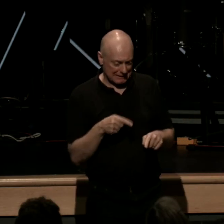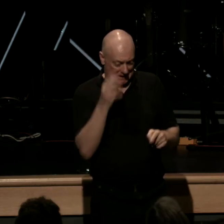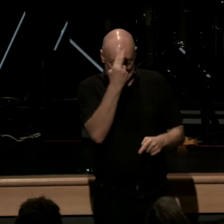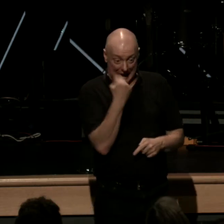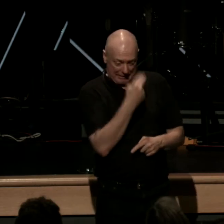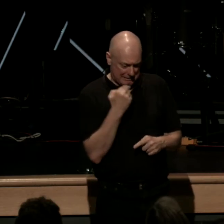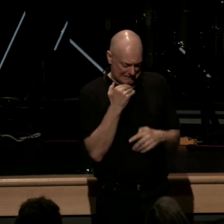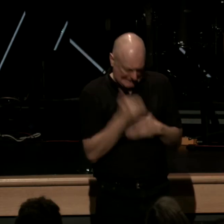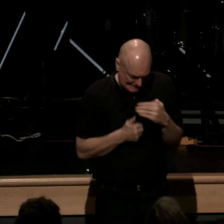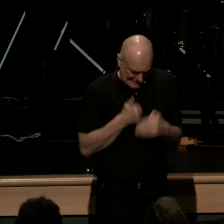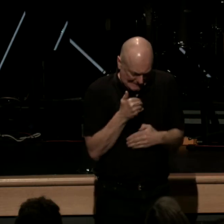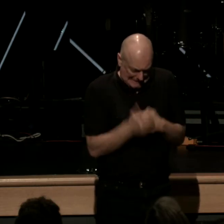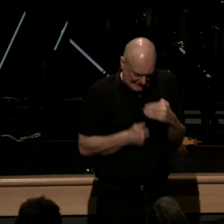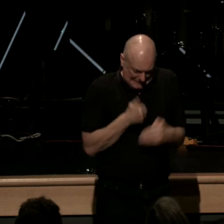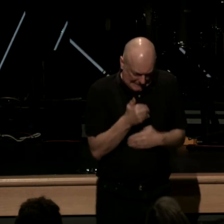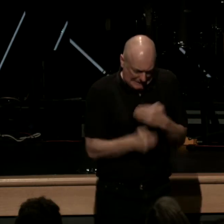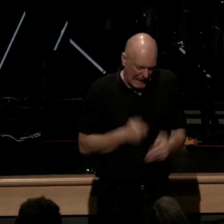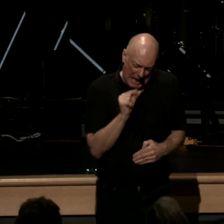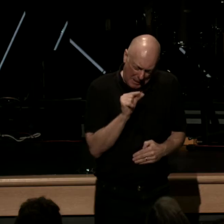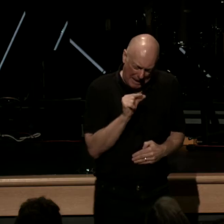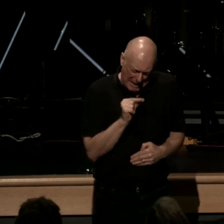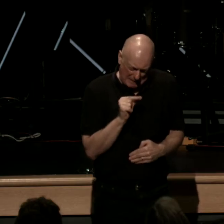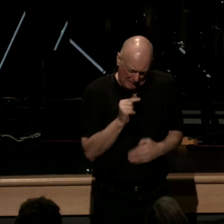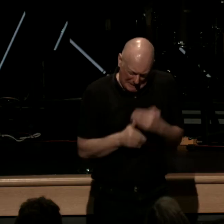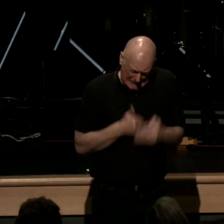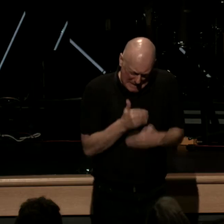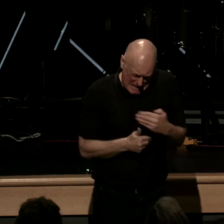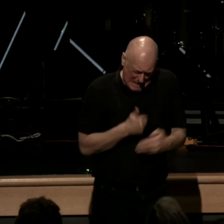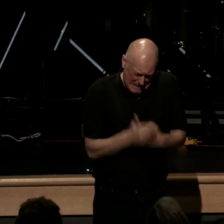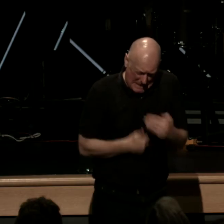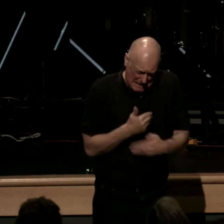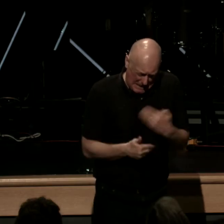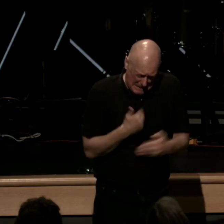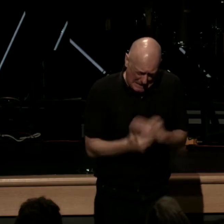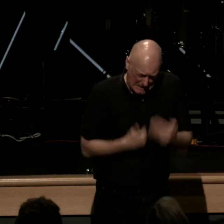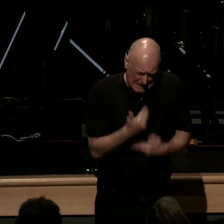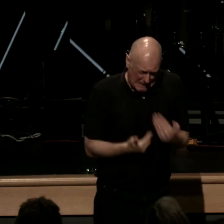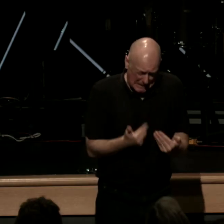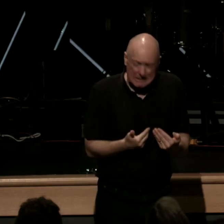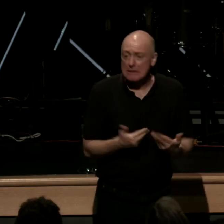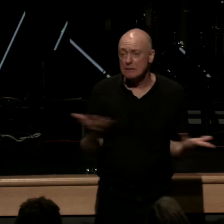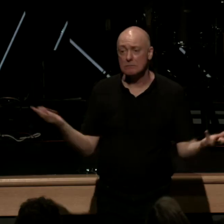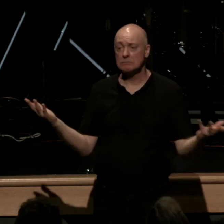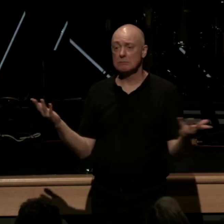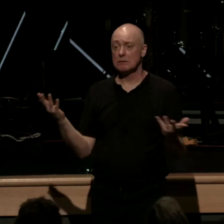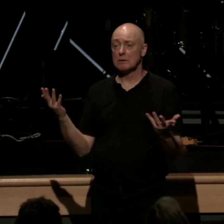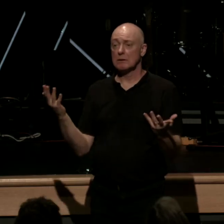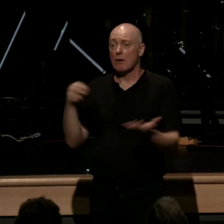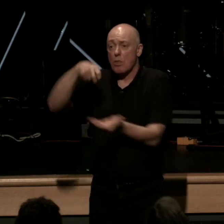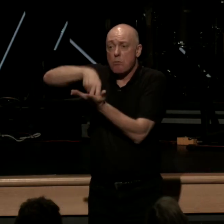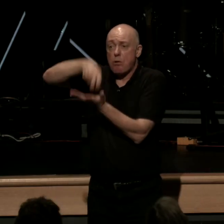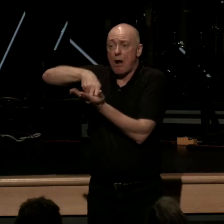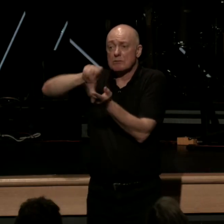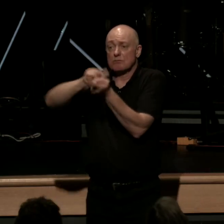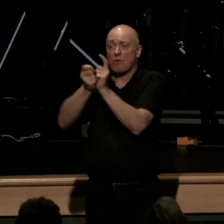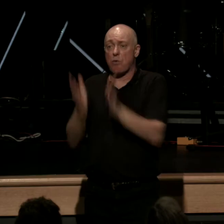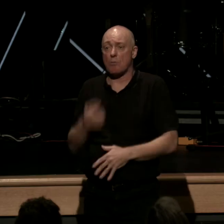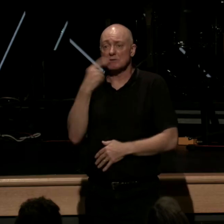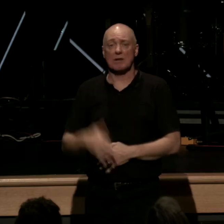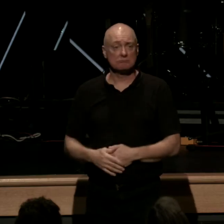a little bit here a little bit there a little bit have I done have I done enough but then the reformers come in open up God's word and say whoa whoa